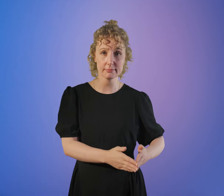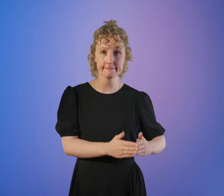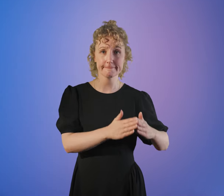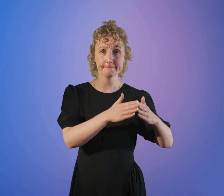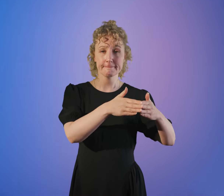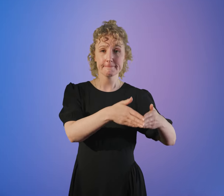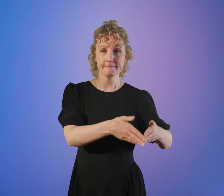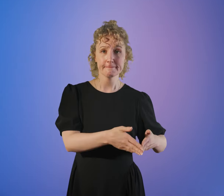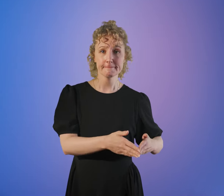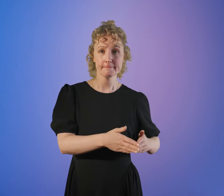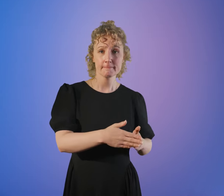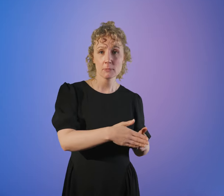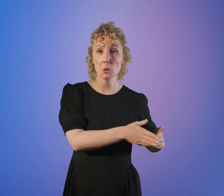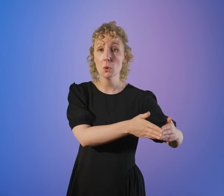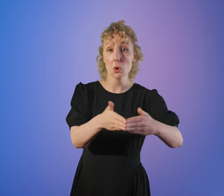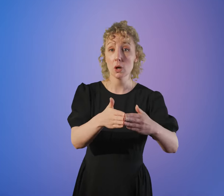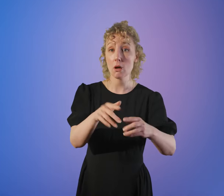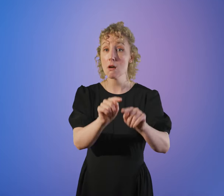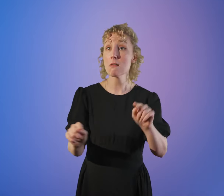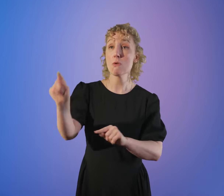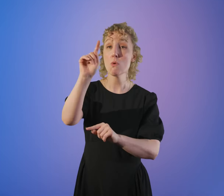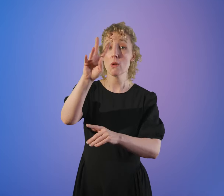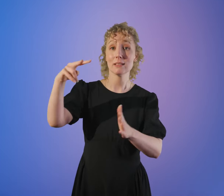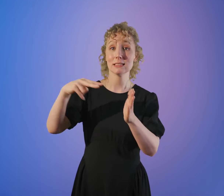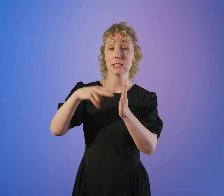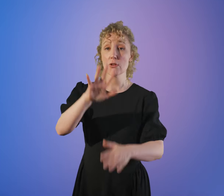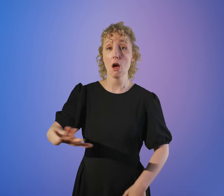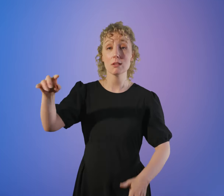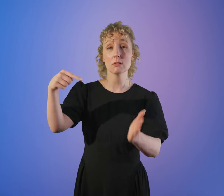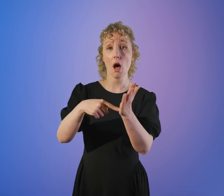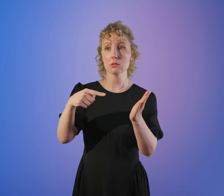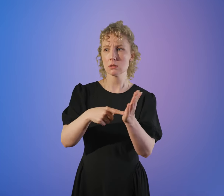Pericles goes to Tarsus and provides them with food during a famine.